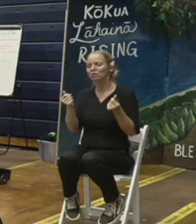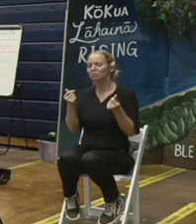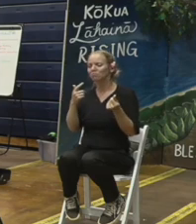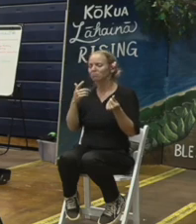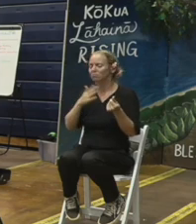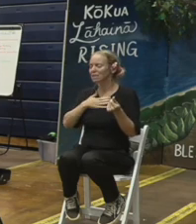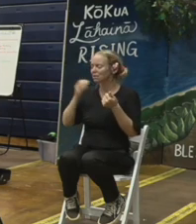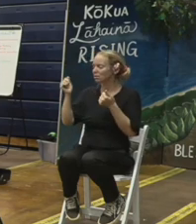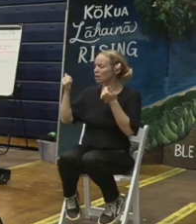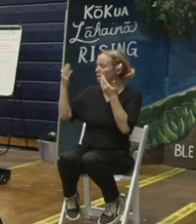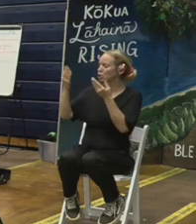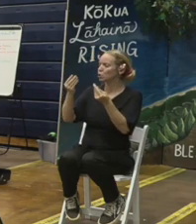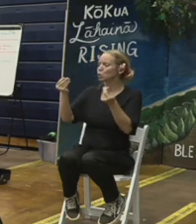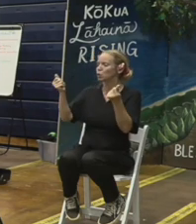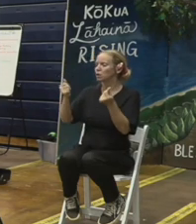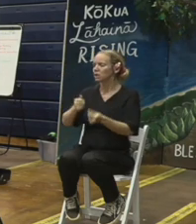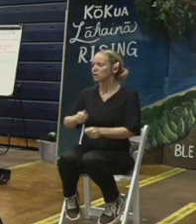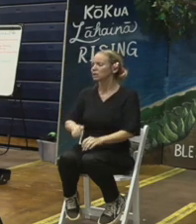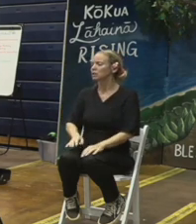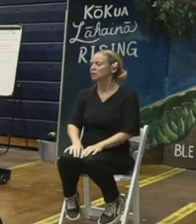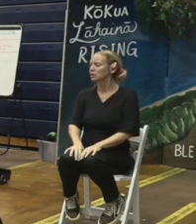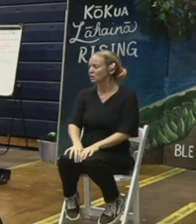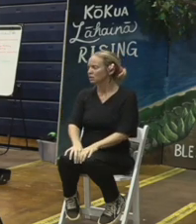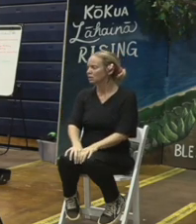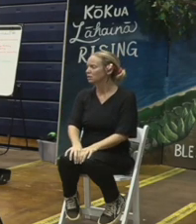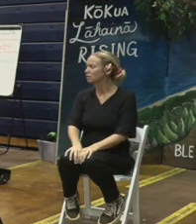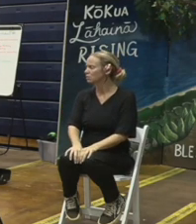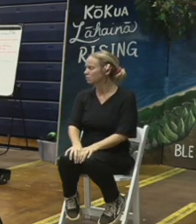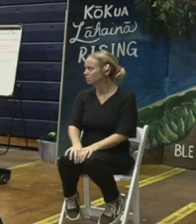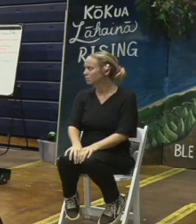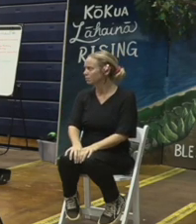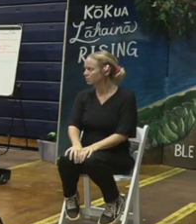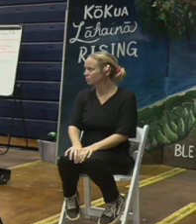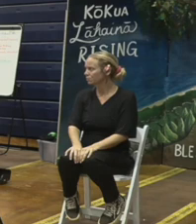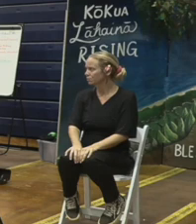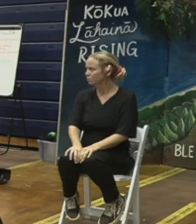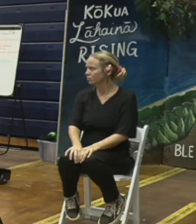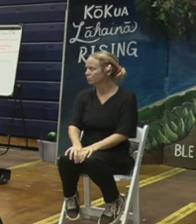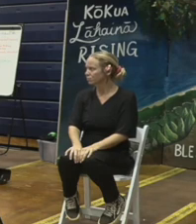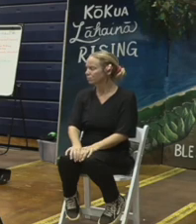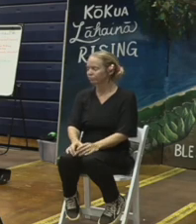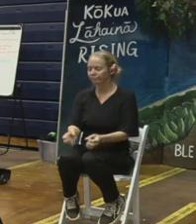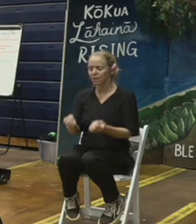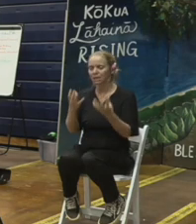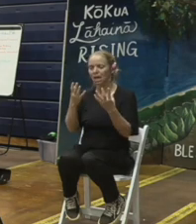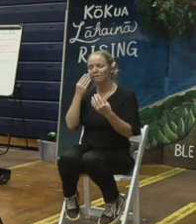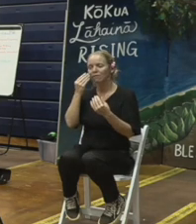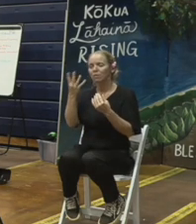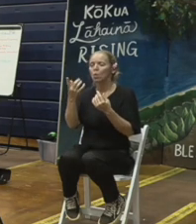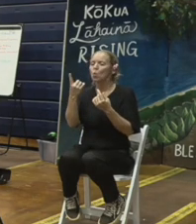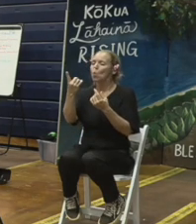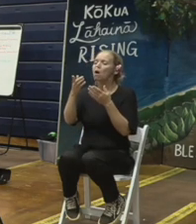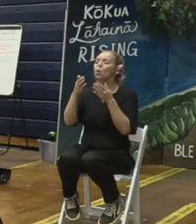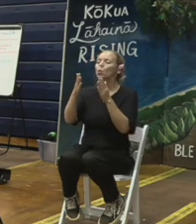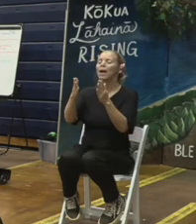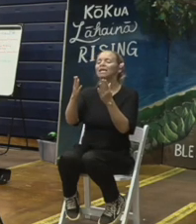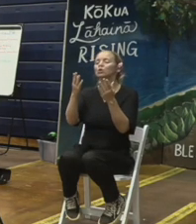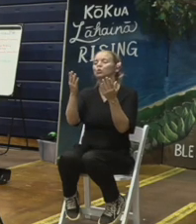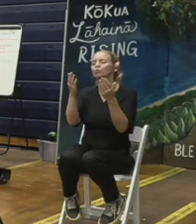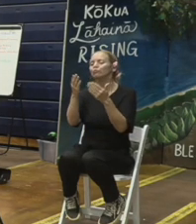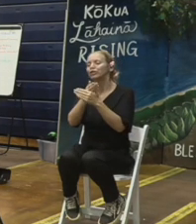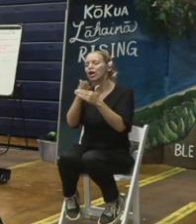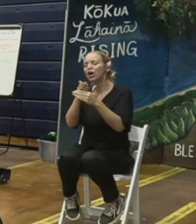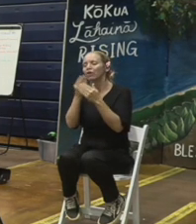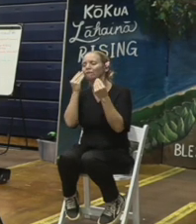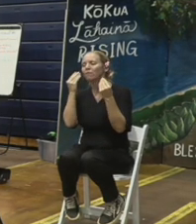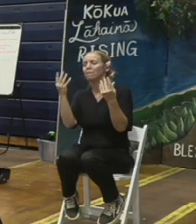solutions right behind that and you know there's lots of ways to get your information this is just one of the ways it's not the only way as you've heard